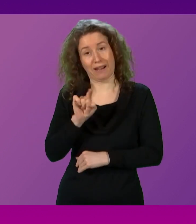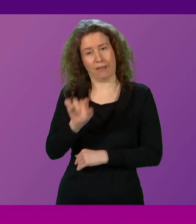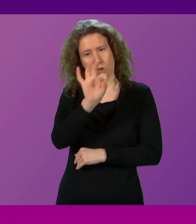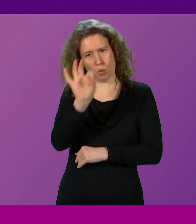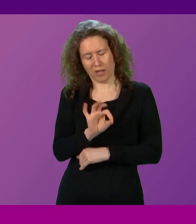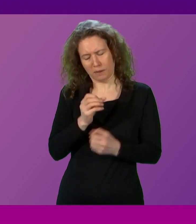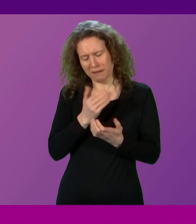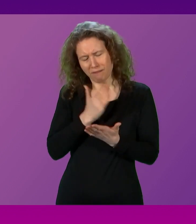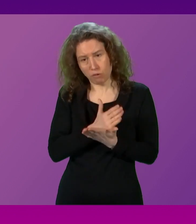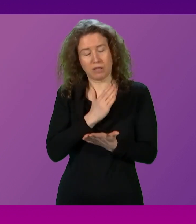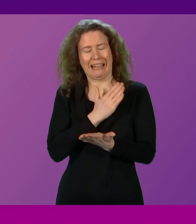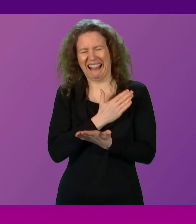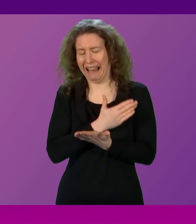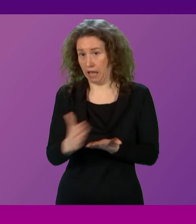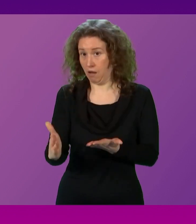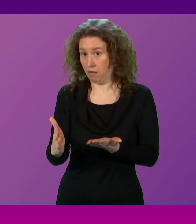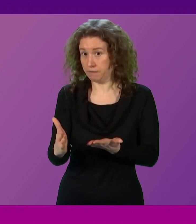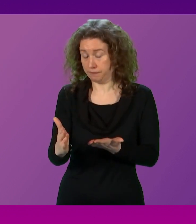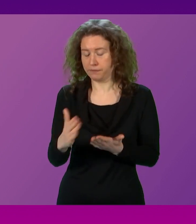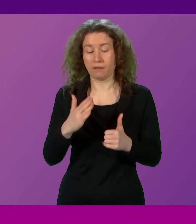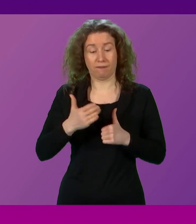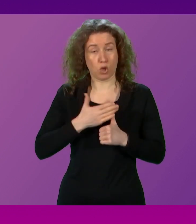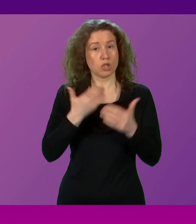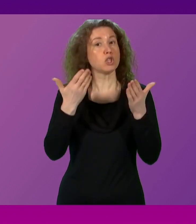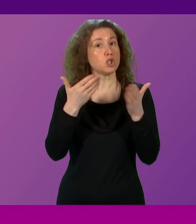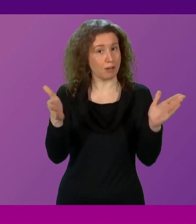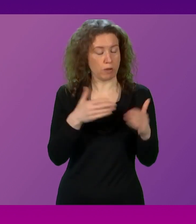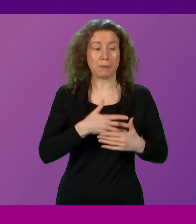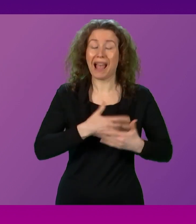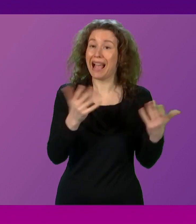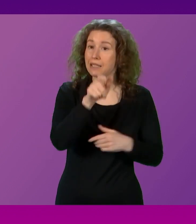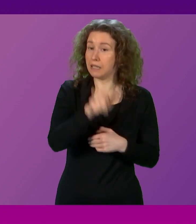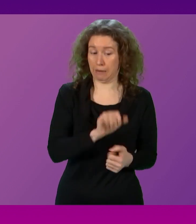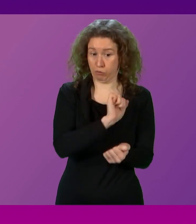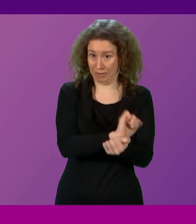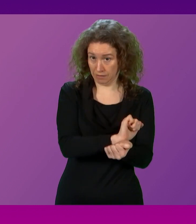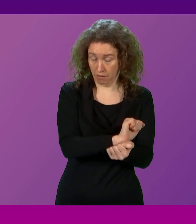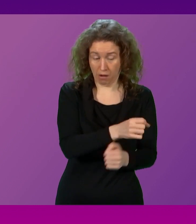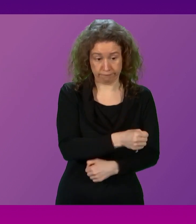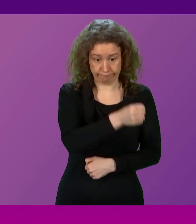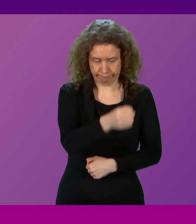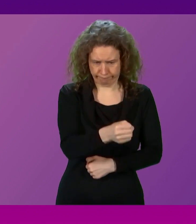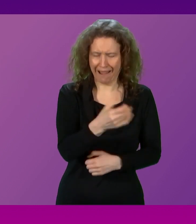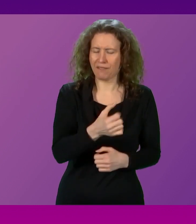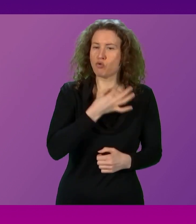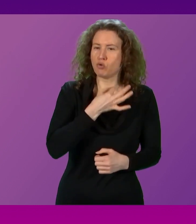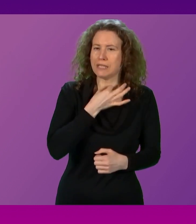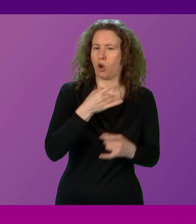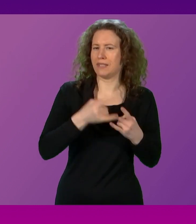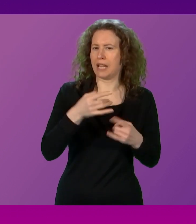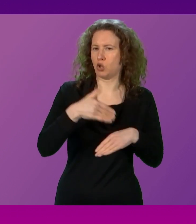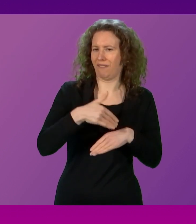very clearly. Firstly, in general, any prisoner who poses a risk of sexual offending